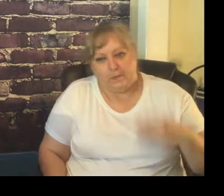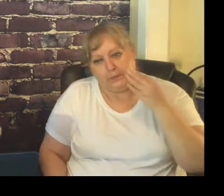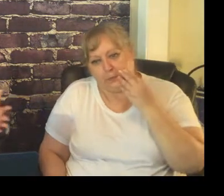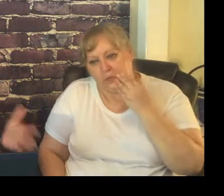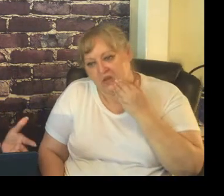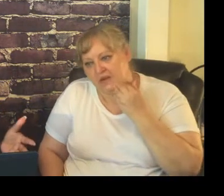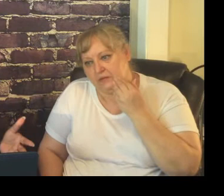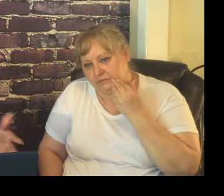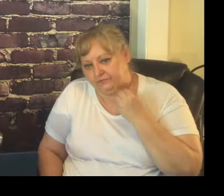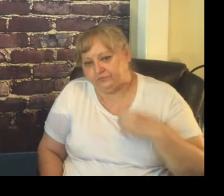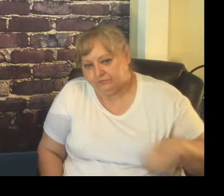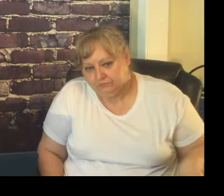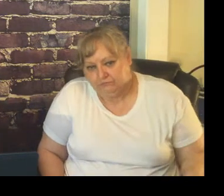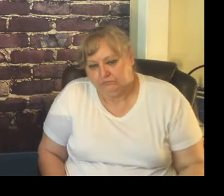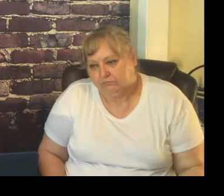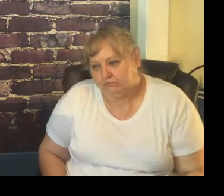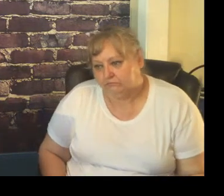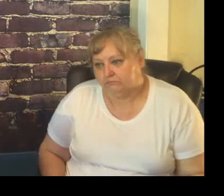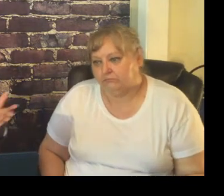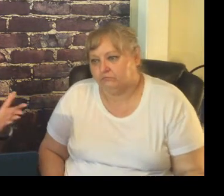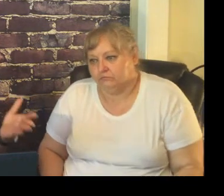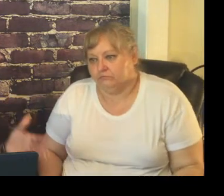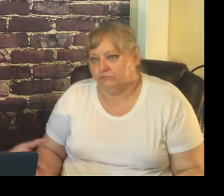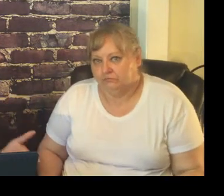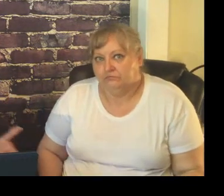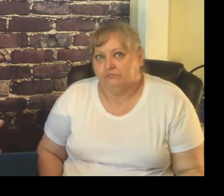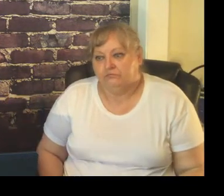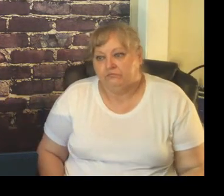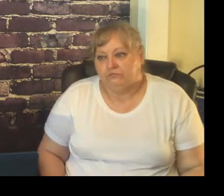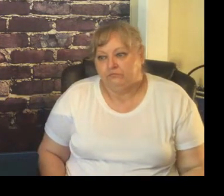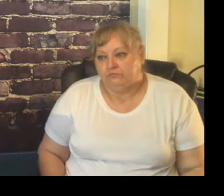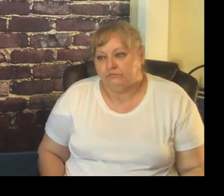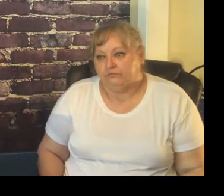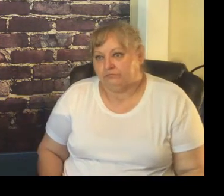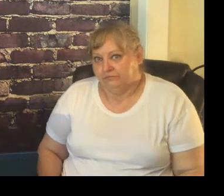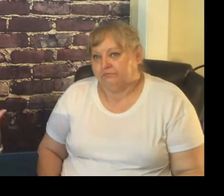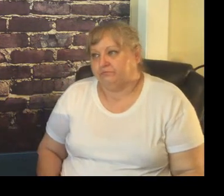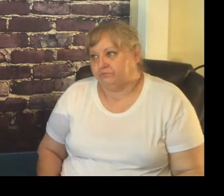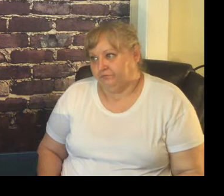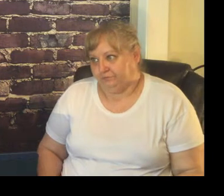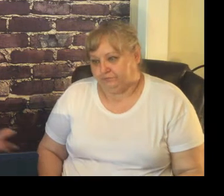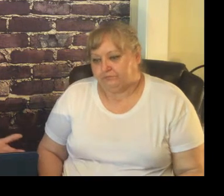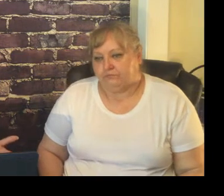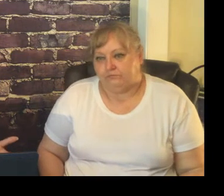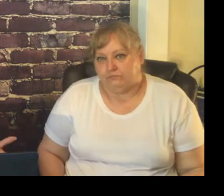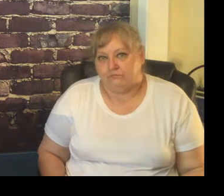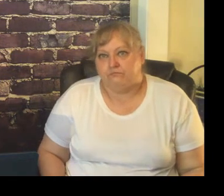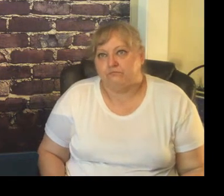if you want to see some examples or read some different ways people are doing things it's out there now I